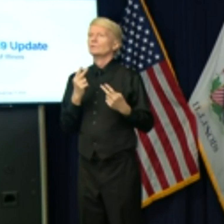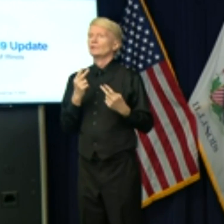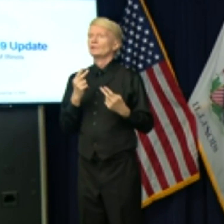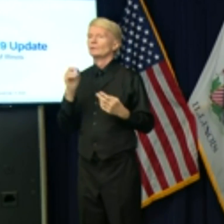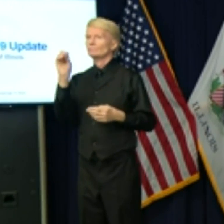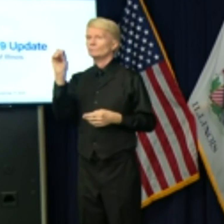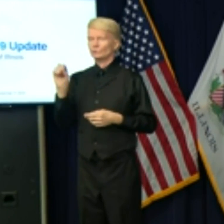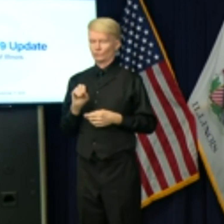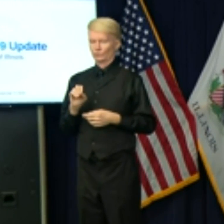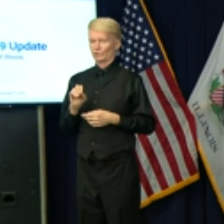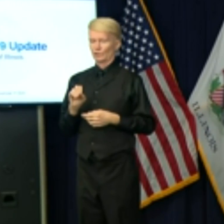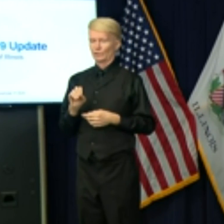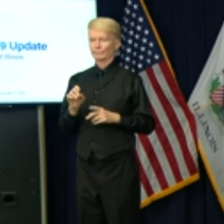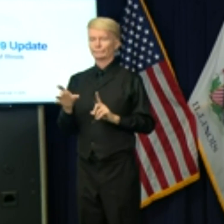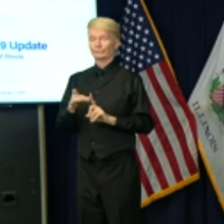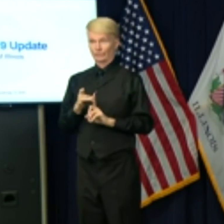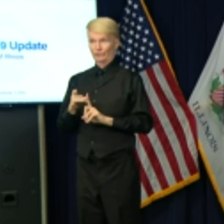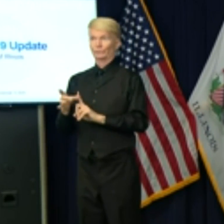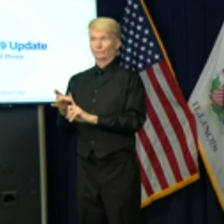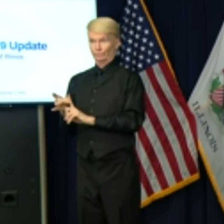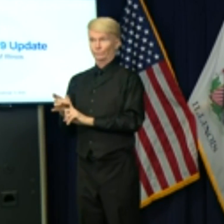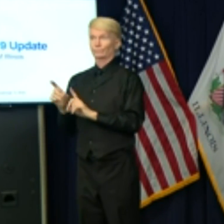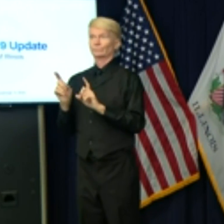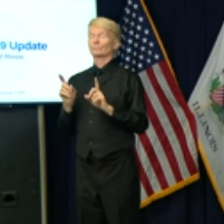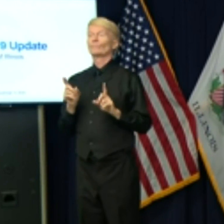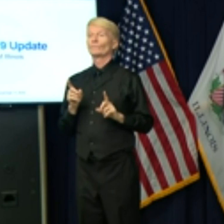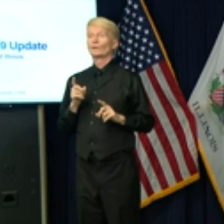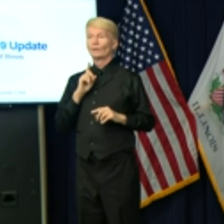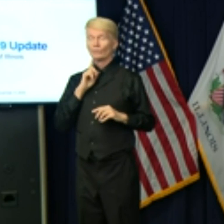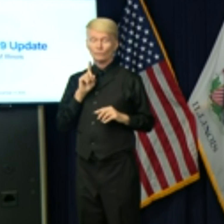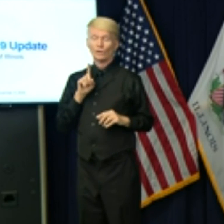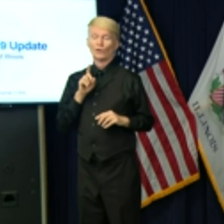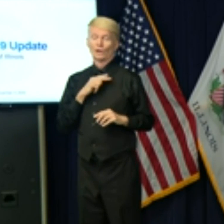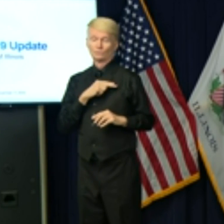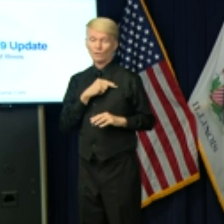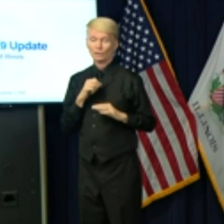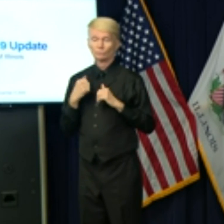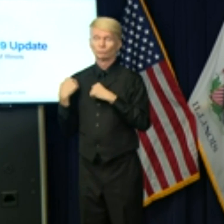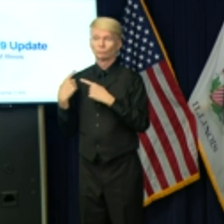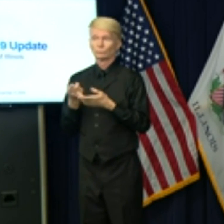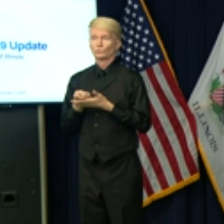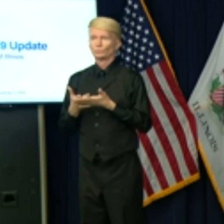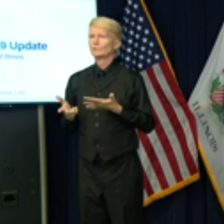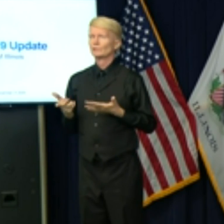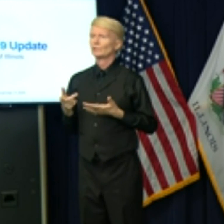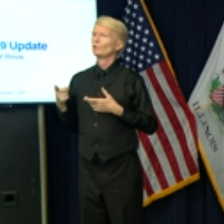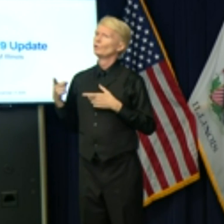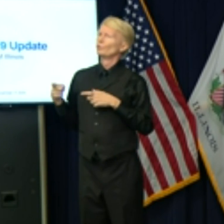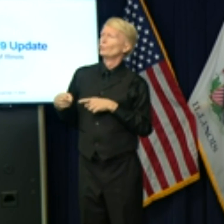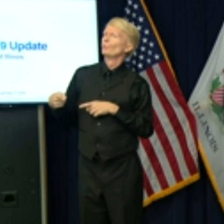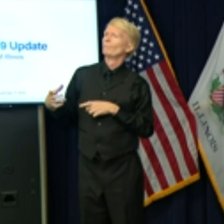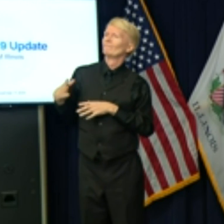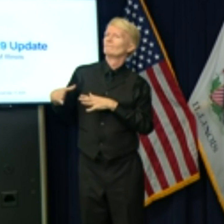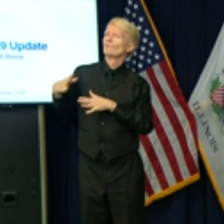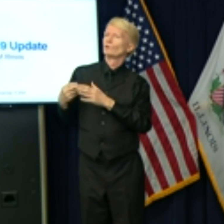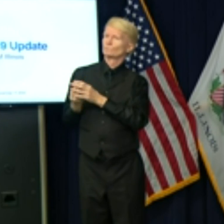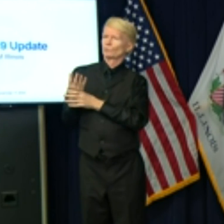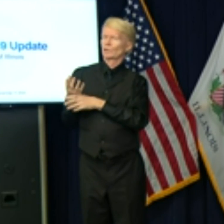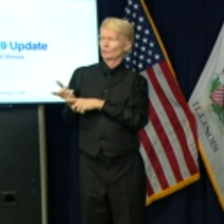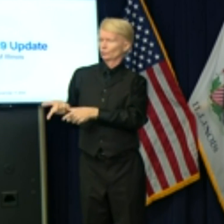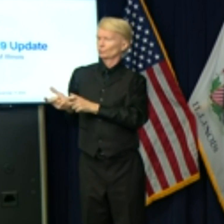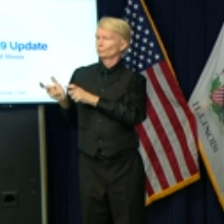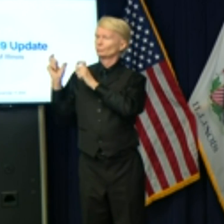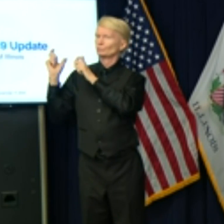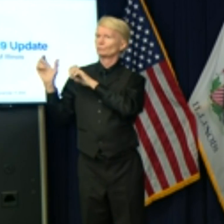of rise in new infections, hospitalizations for weeks. You acted much sooner in the spring. What took so long? How did your recent court victories